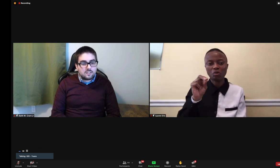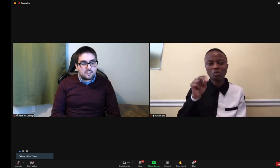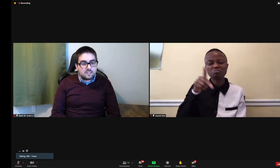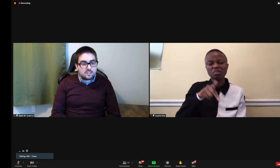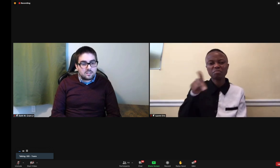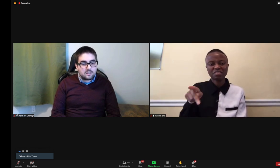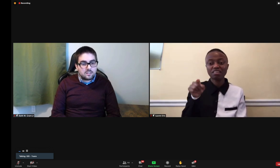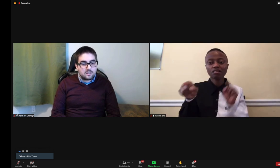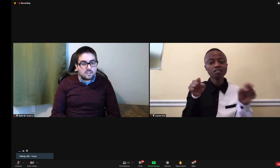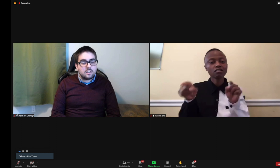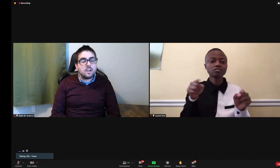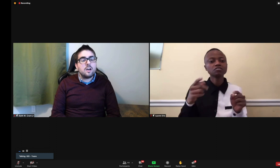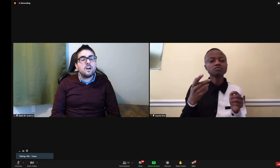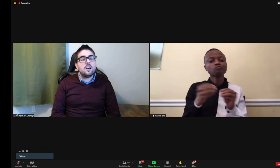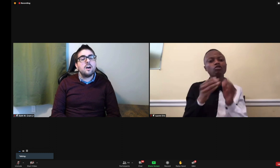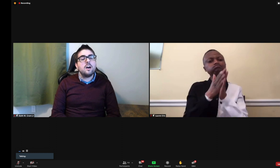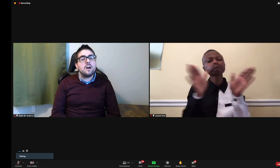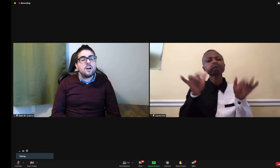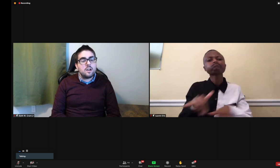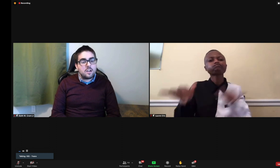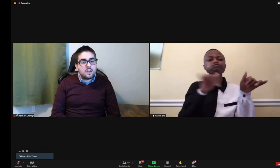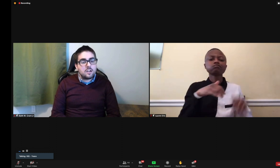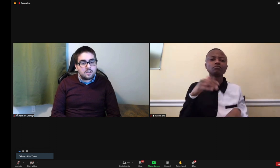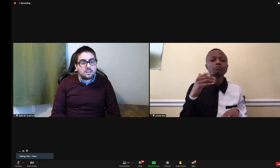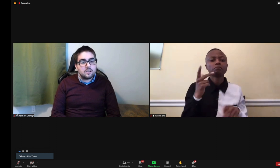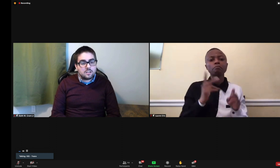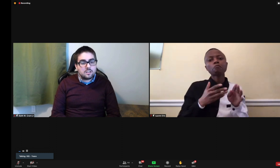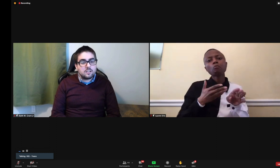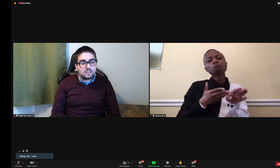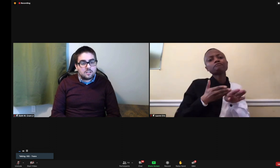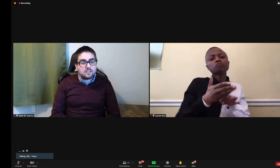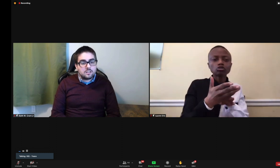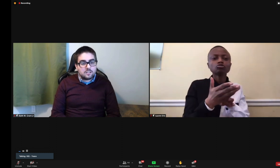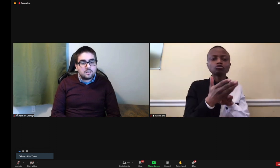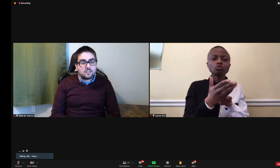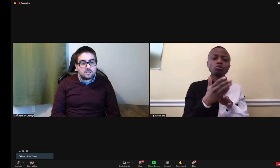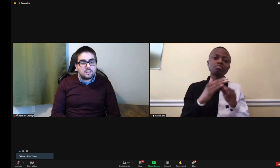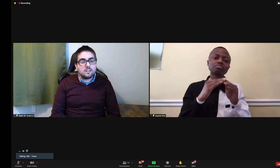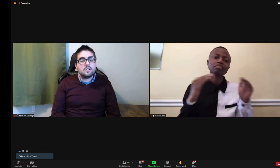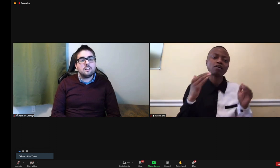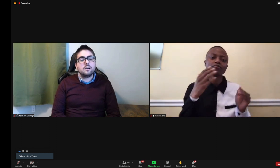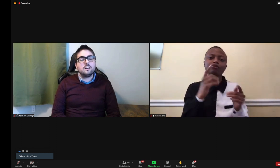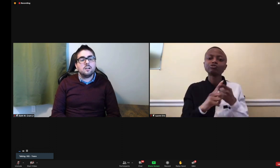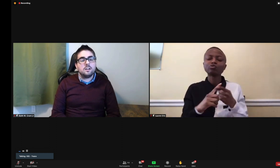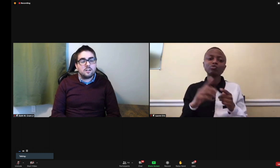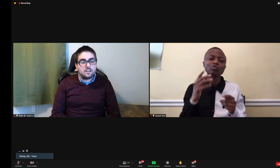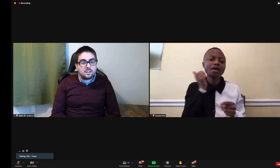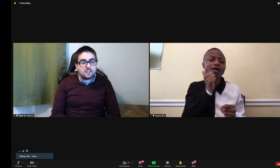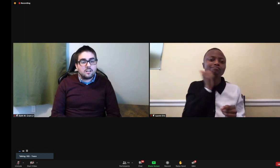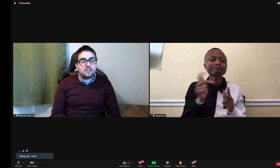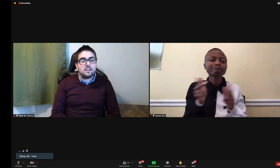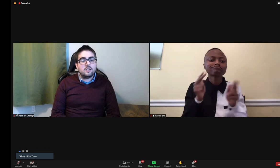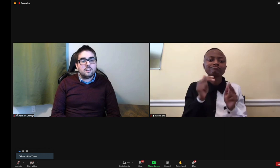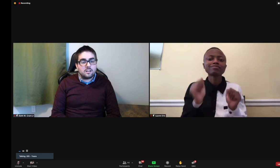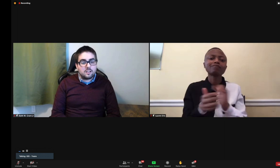Premiere Pro. Those two were more kind of generally used, although there are some certain degree of